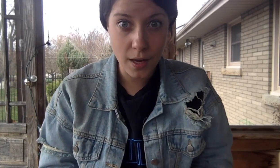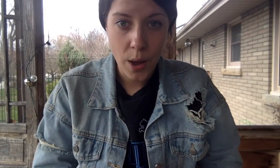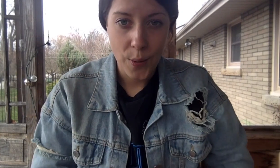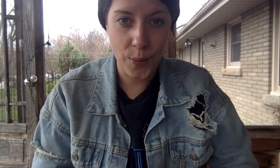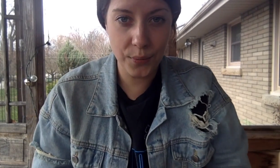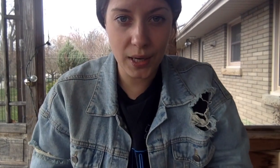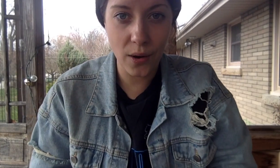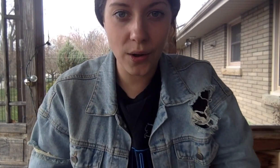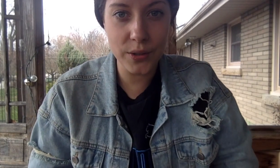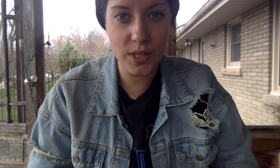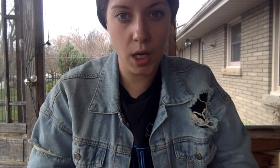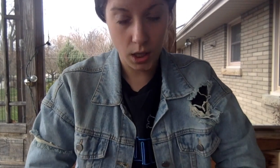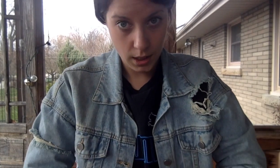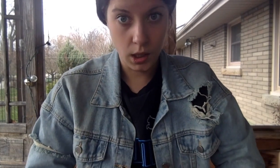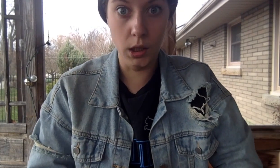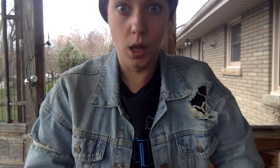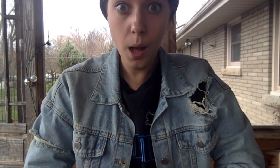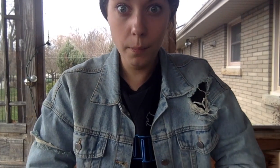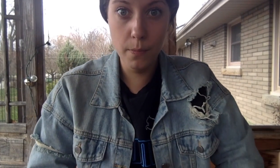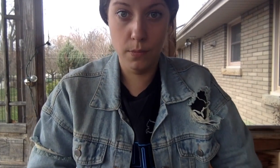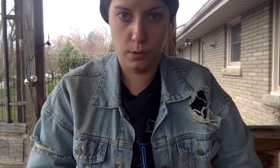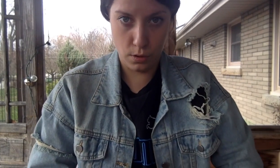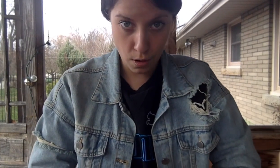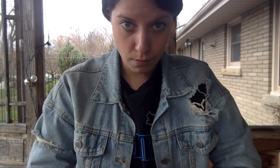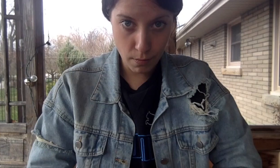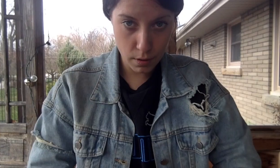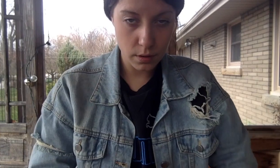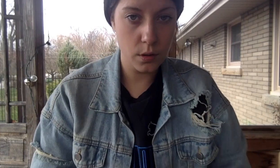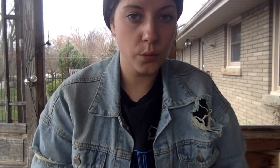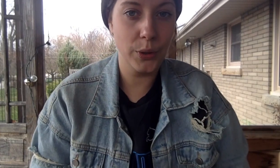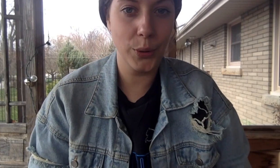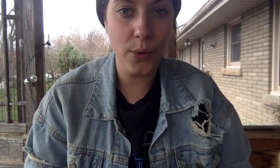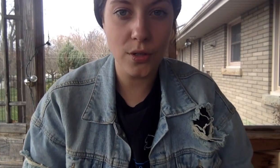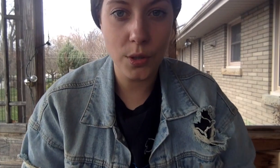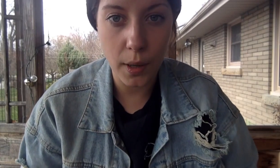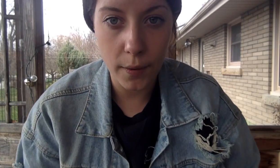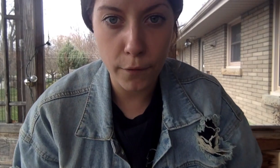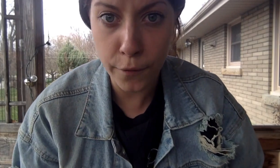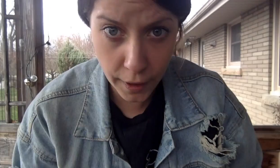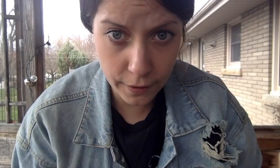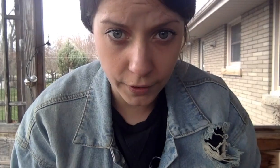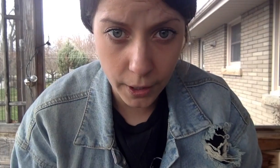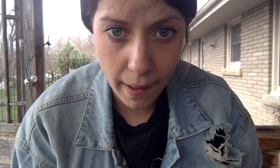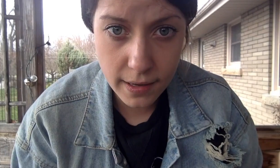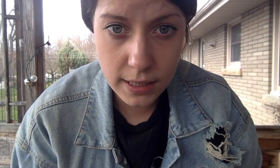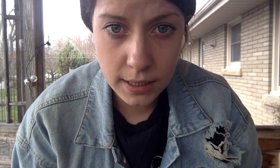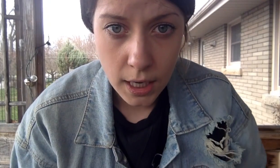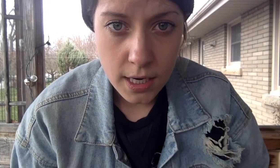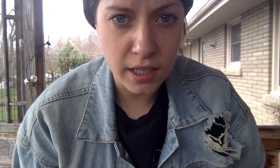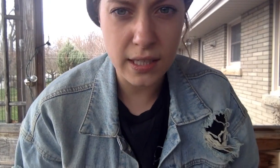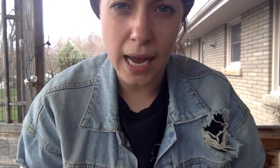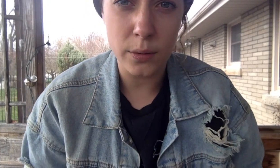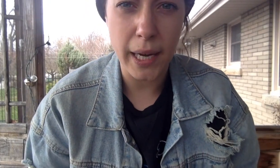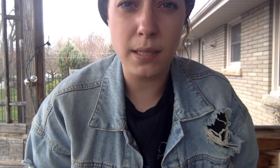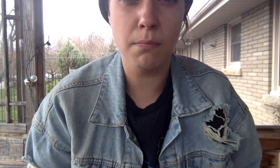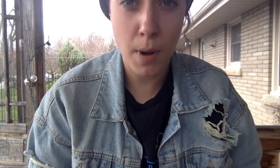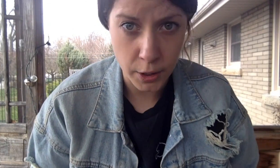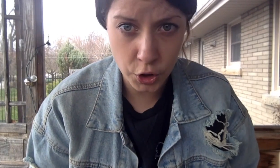when we all sing glub glub we're going to do our very very best to sound as much